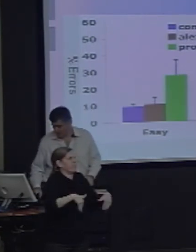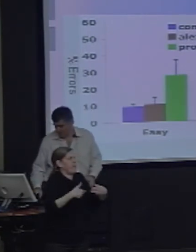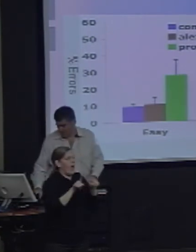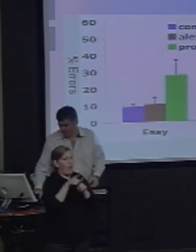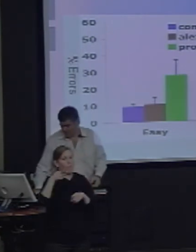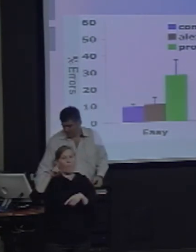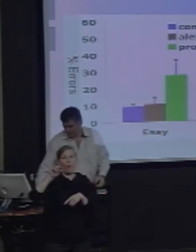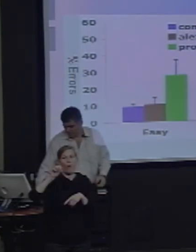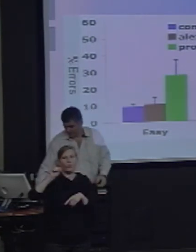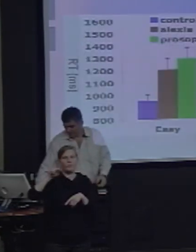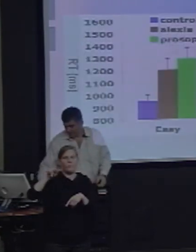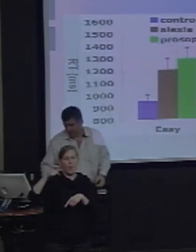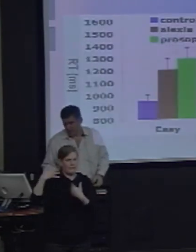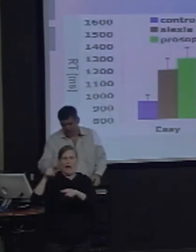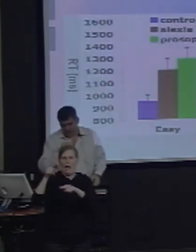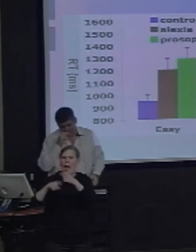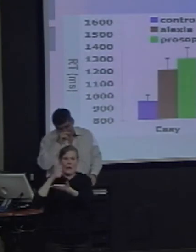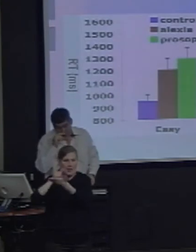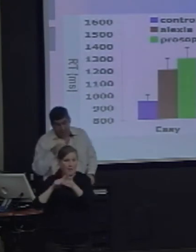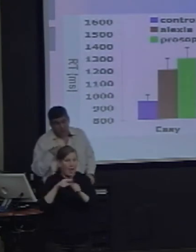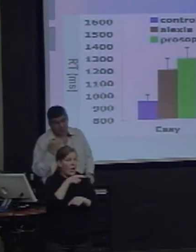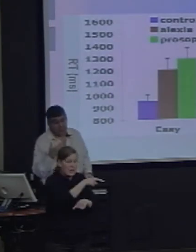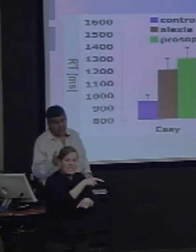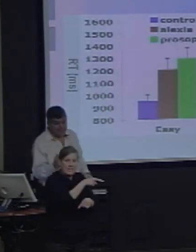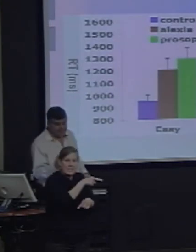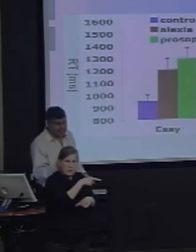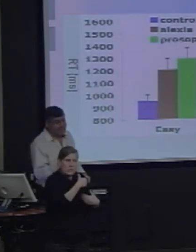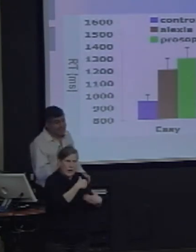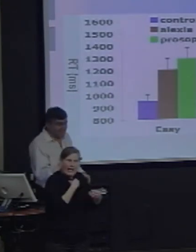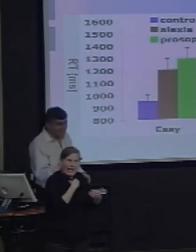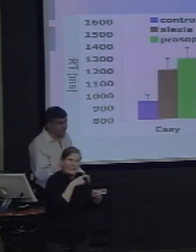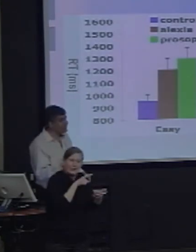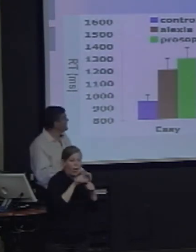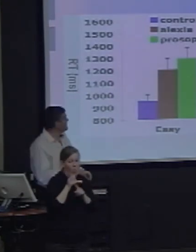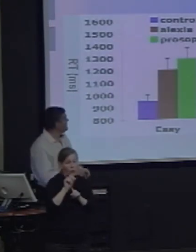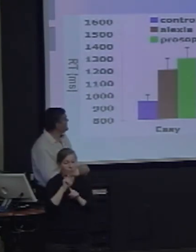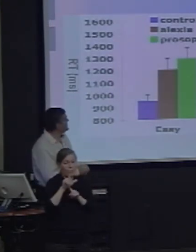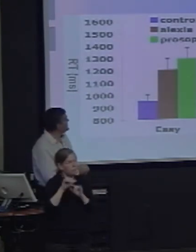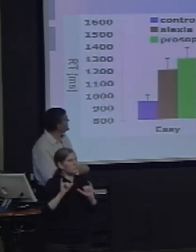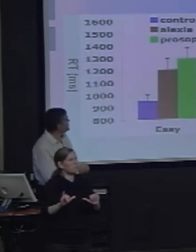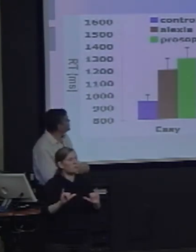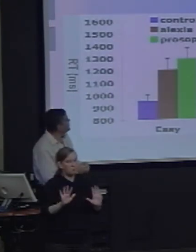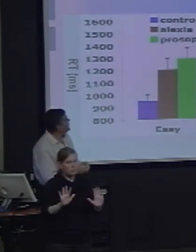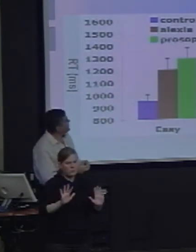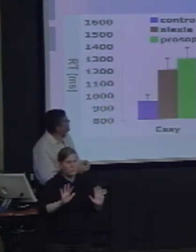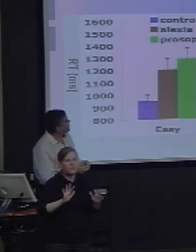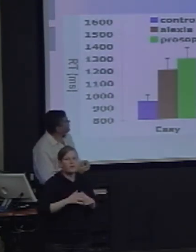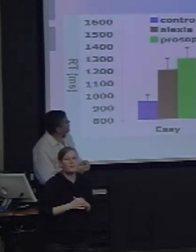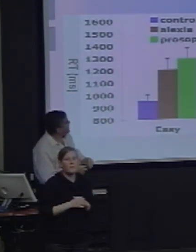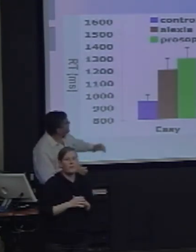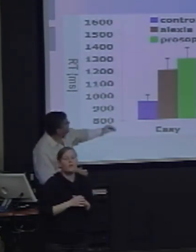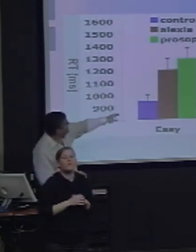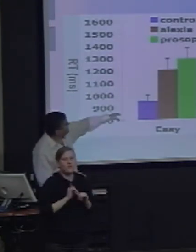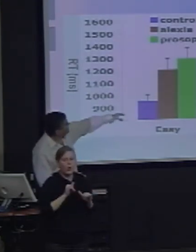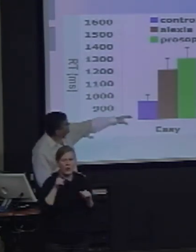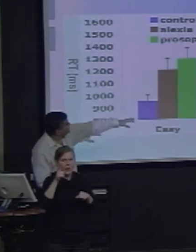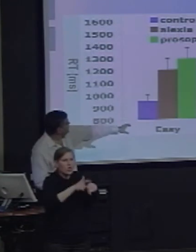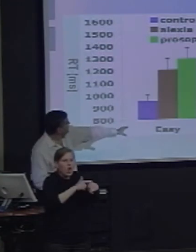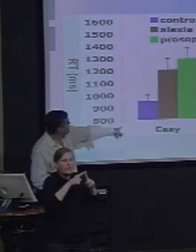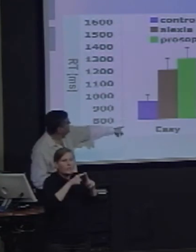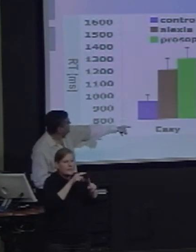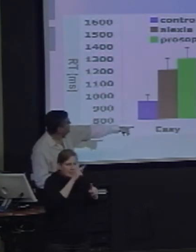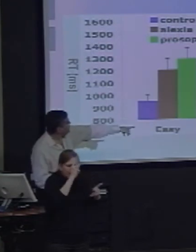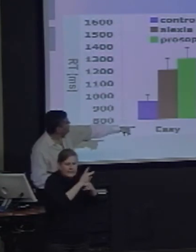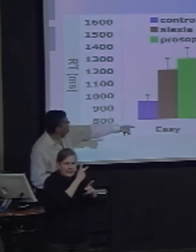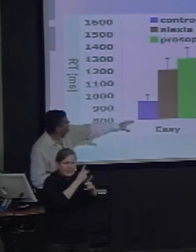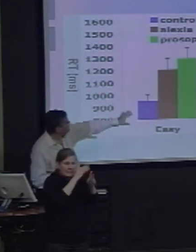worse than normals. The same is true in their latencies, the time it takes to make these decisions. Here, in fact, at least